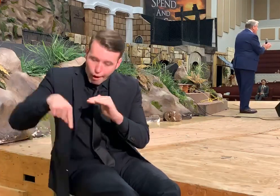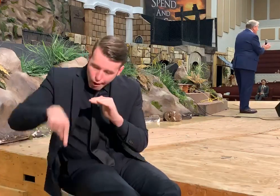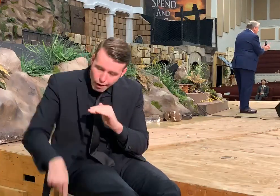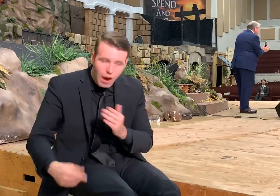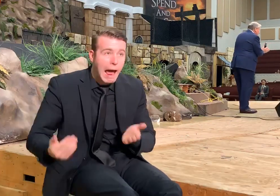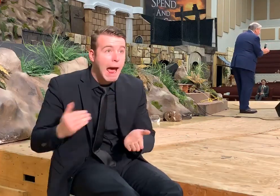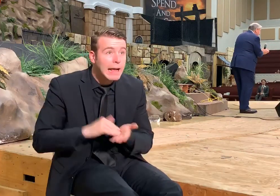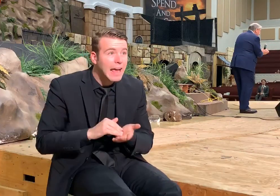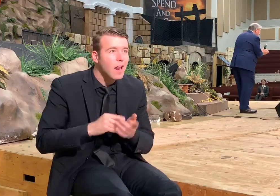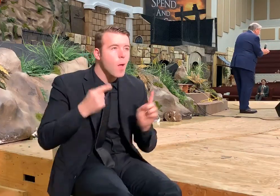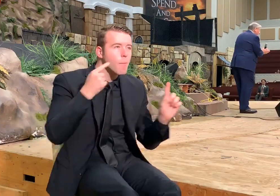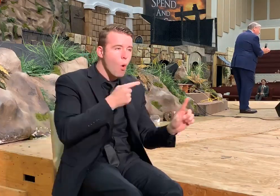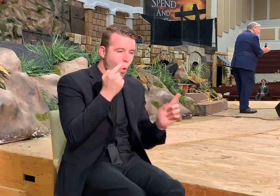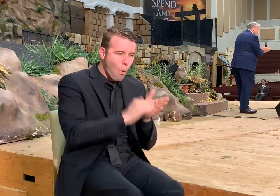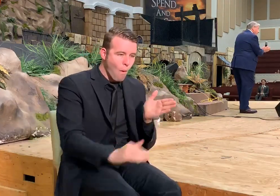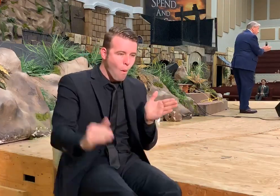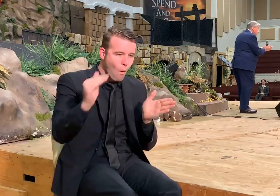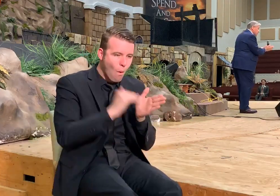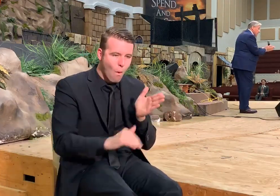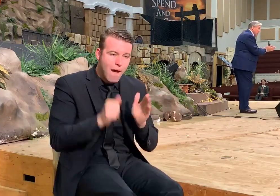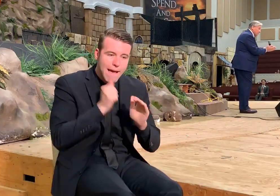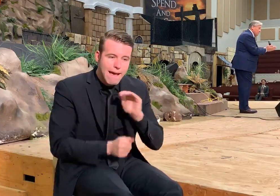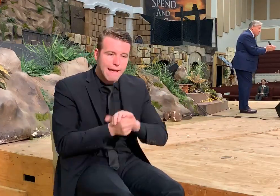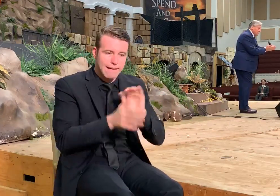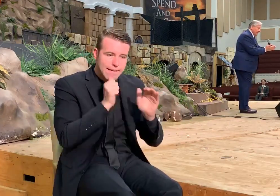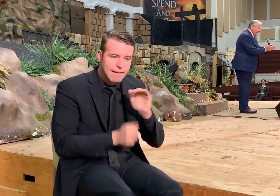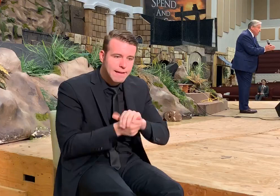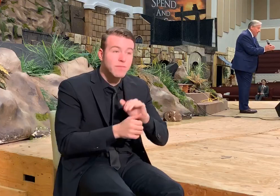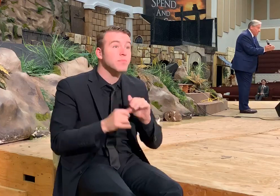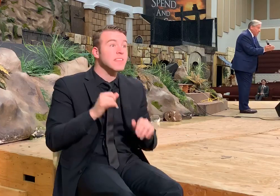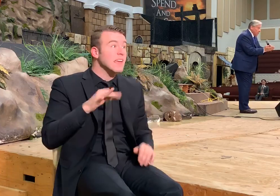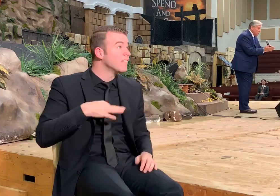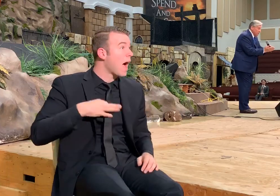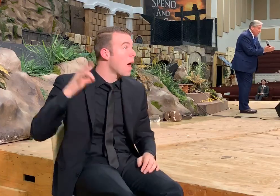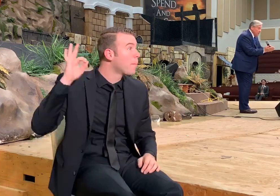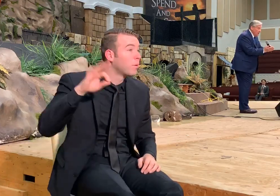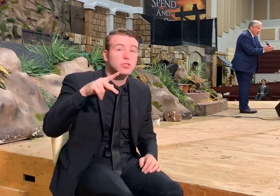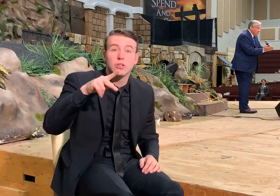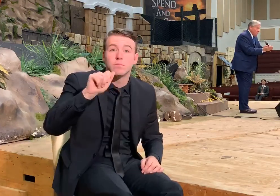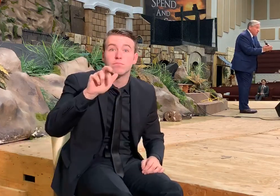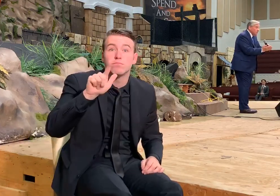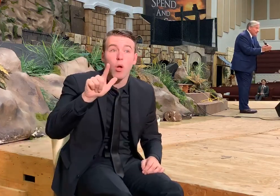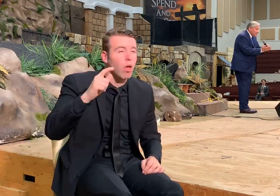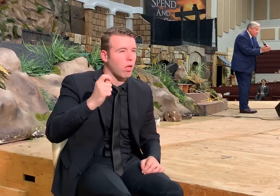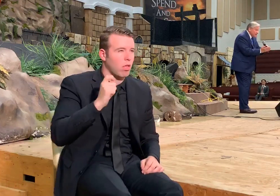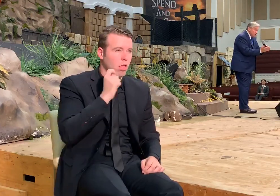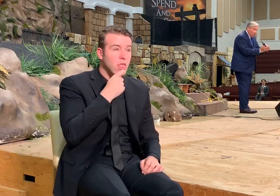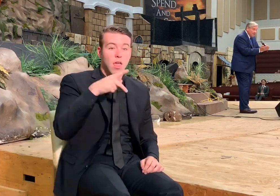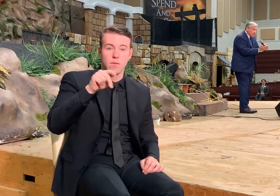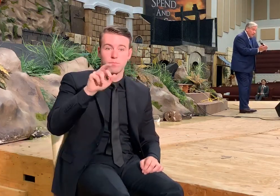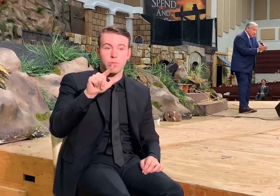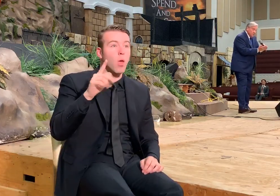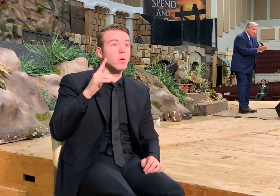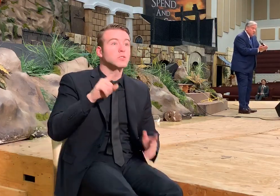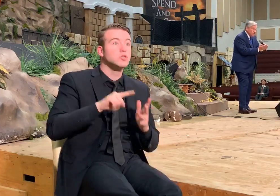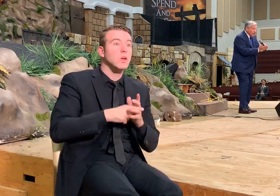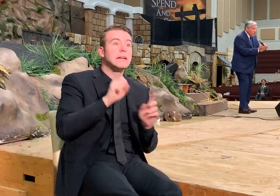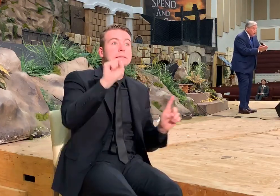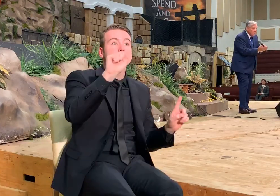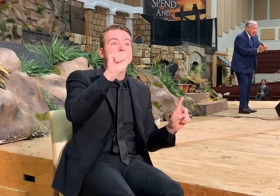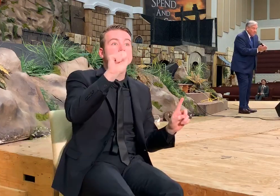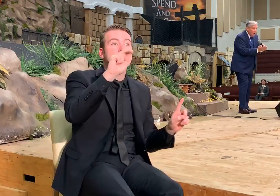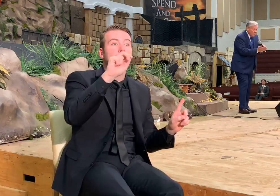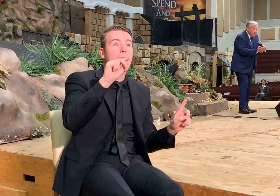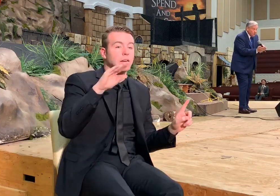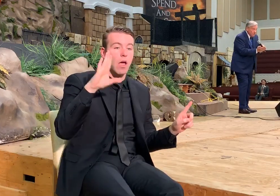all a hidden thing. Oh man, if I was preaching about the pearl tonight. You know how a pearl is made? A pearl is made because a grain of sand hits in the